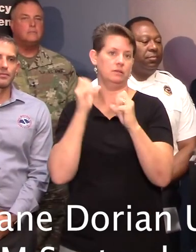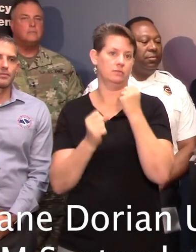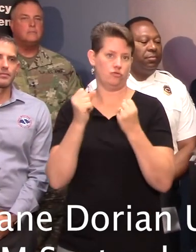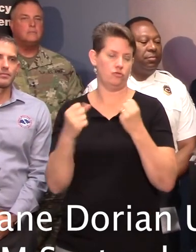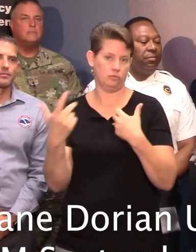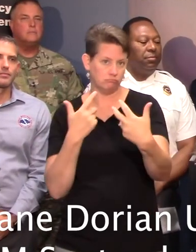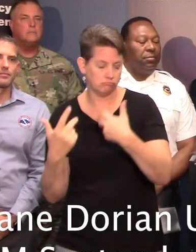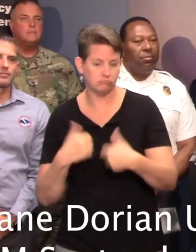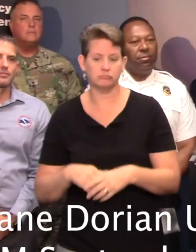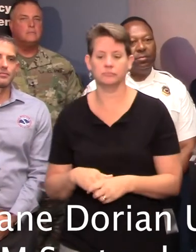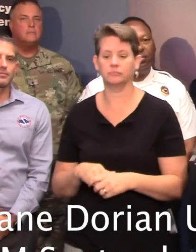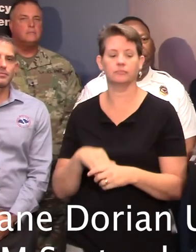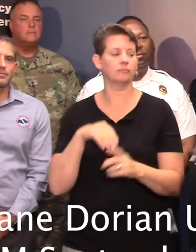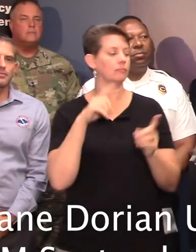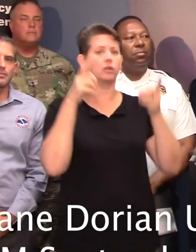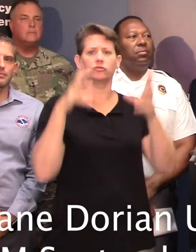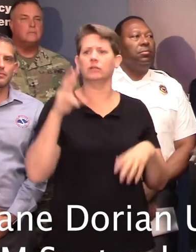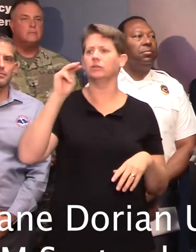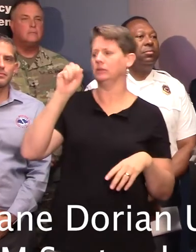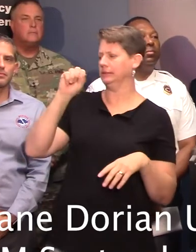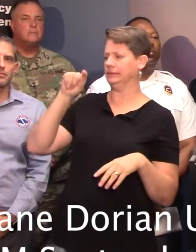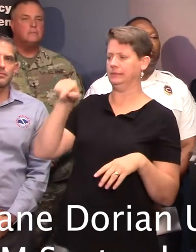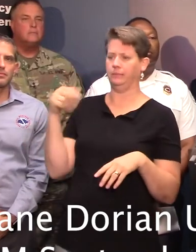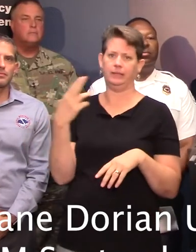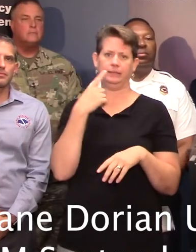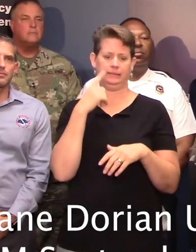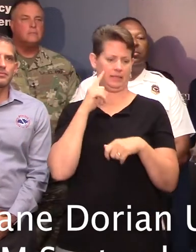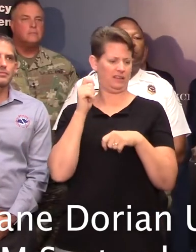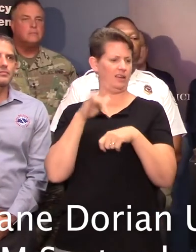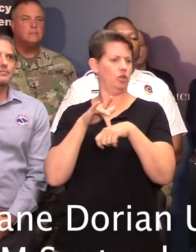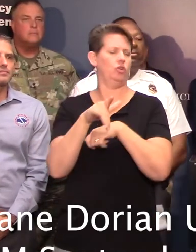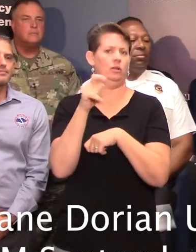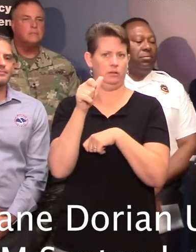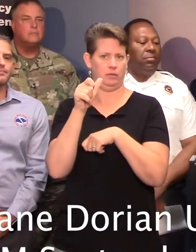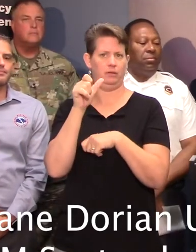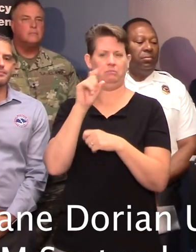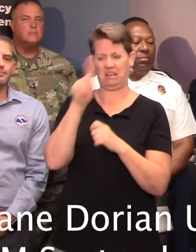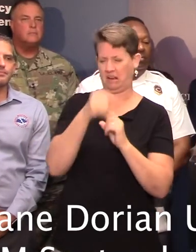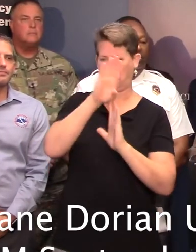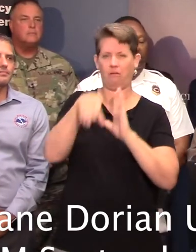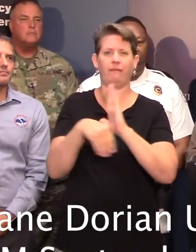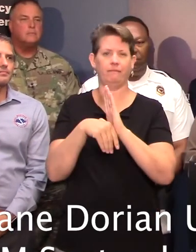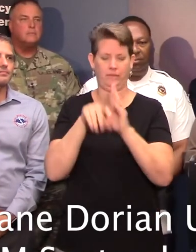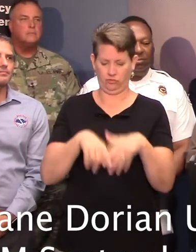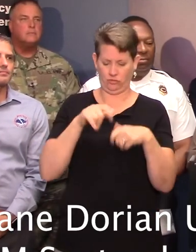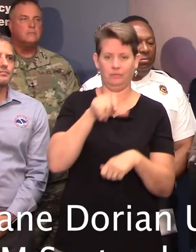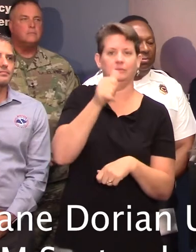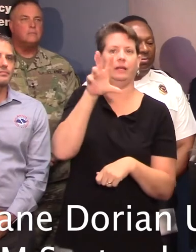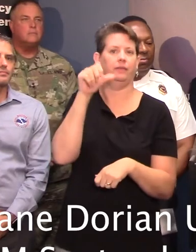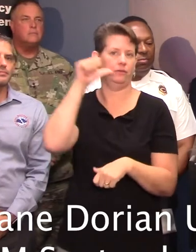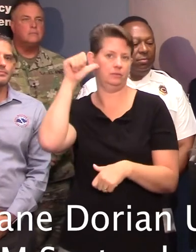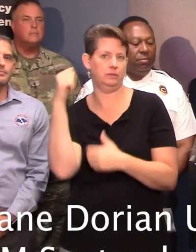Director Smith briefed yesterday that the reversal was implemented about an hour and a half ahead of schedule yesterday, effective at 10.30 a.m.